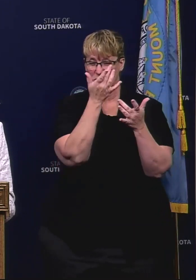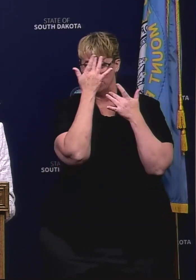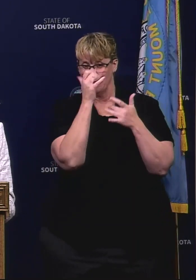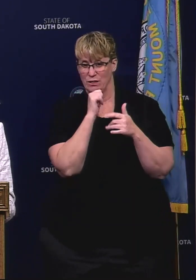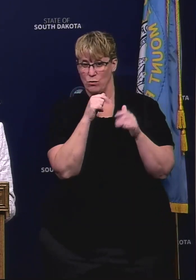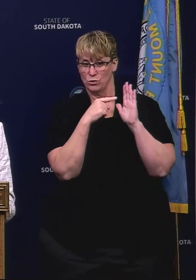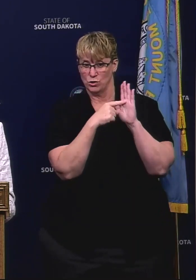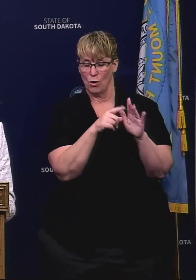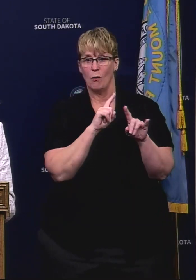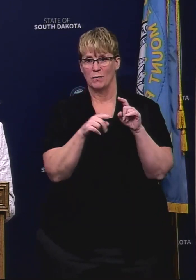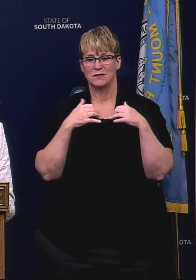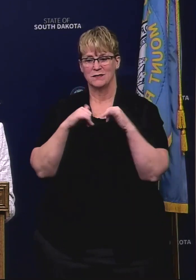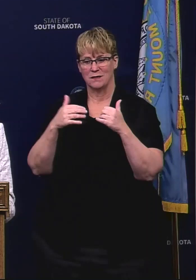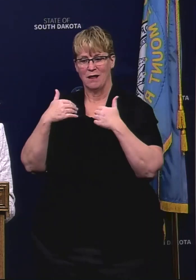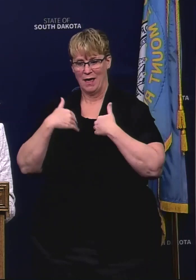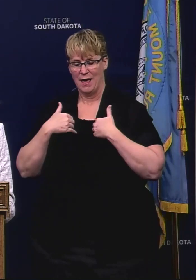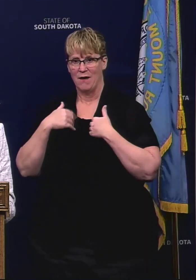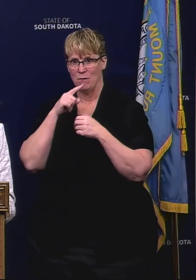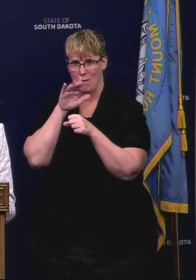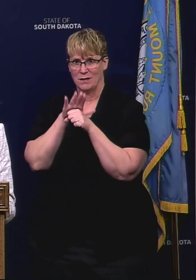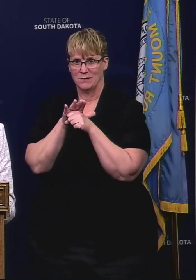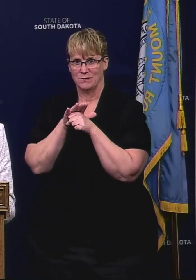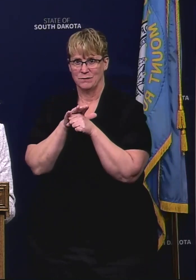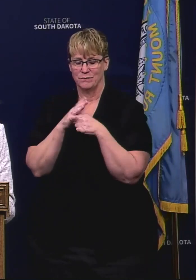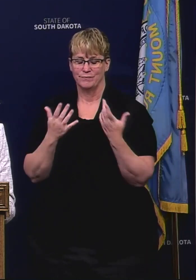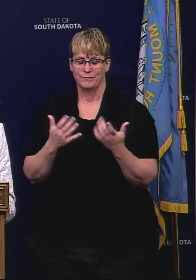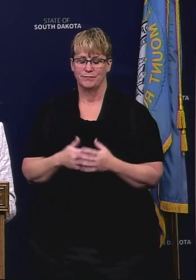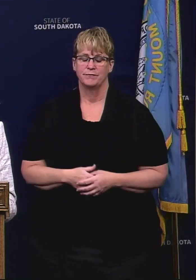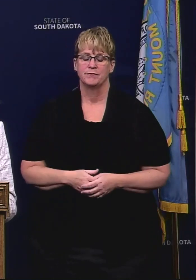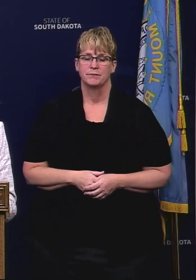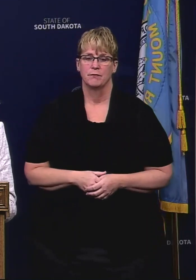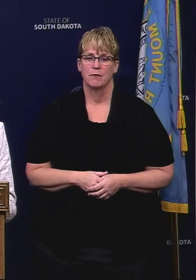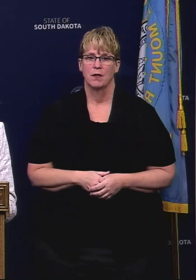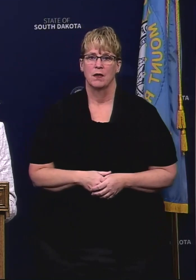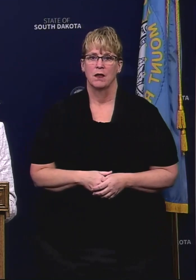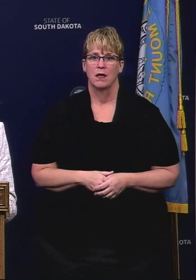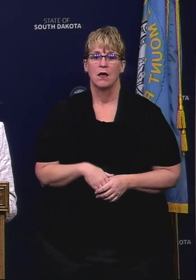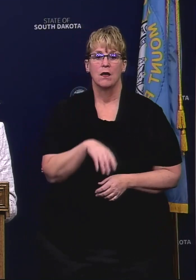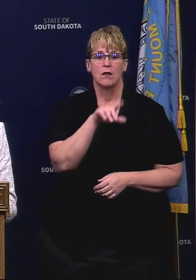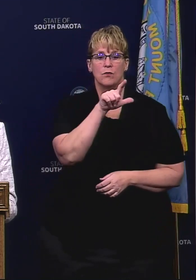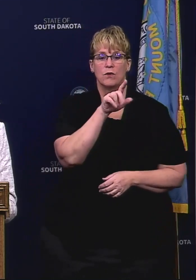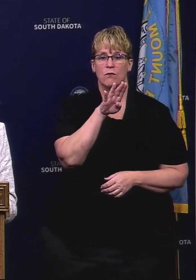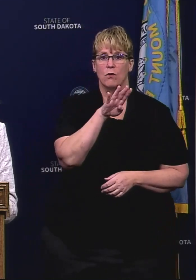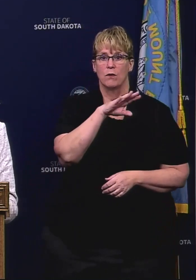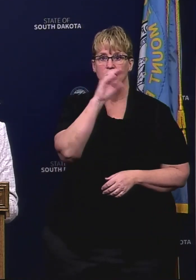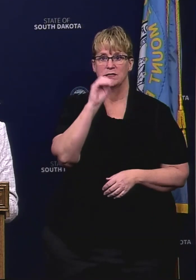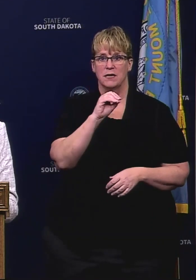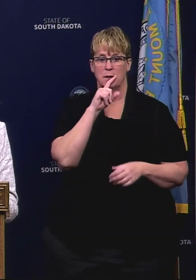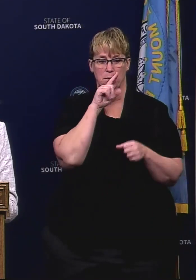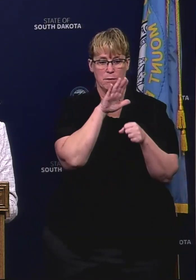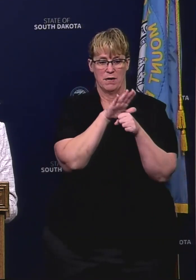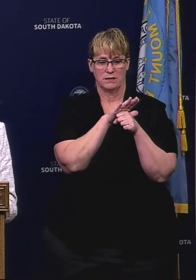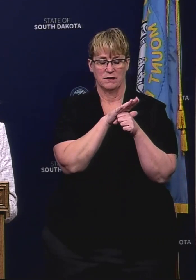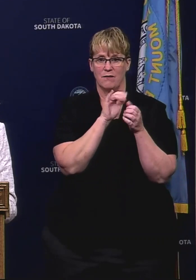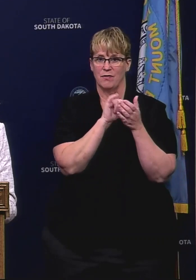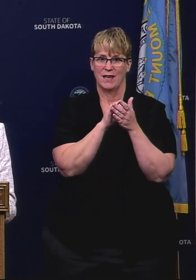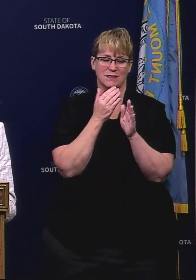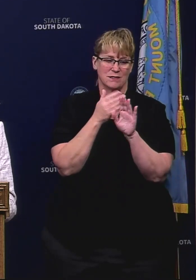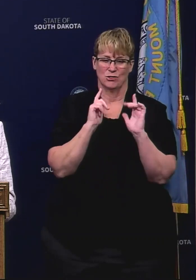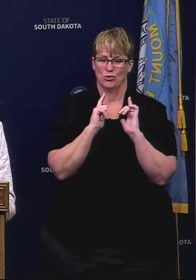otherwise don't you know don't come in for testing. The 24% positivity rate again that's preliminary.